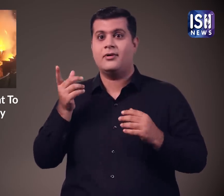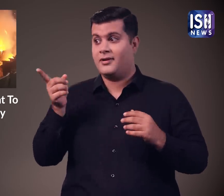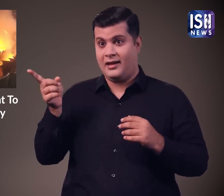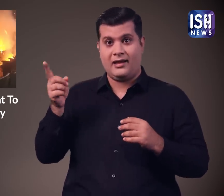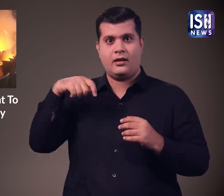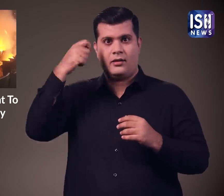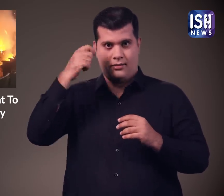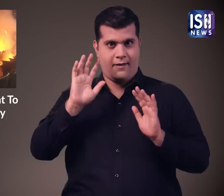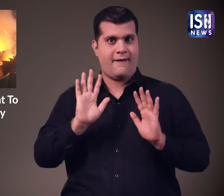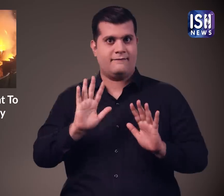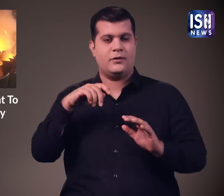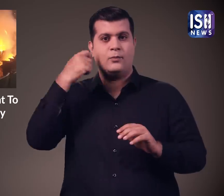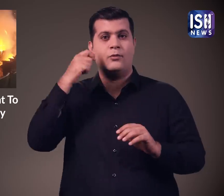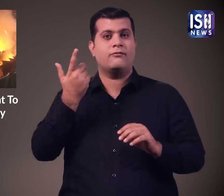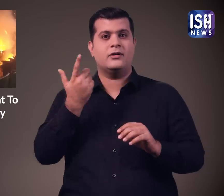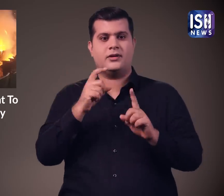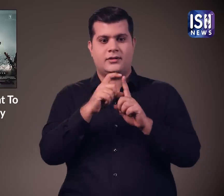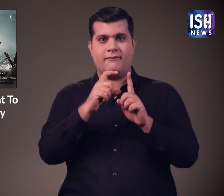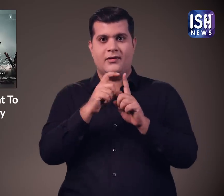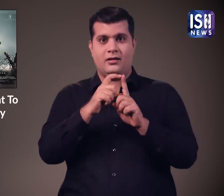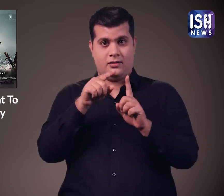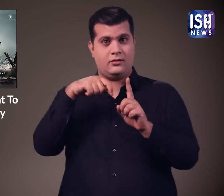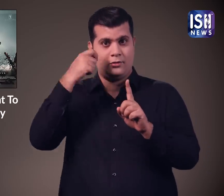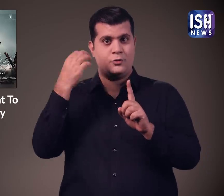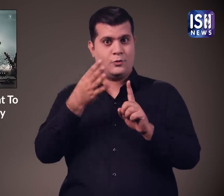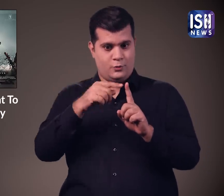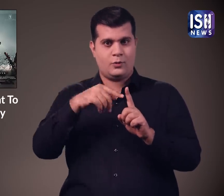Fans were over the moon to see the poster of his upcoming film, Devara.